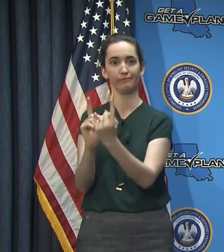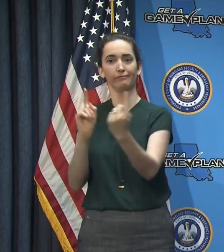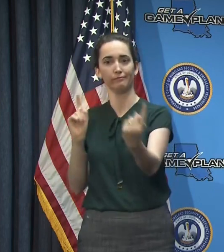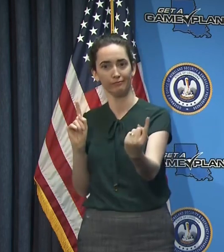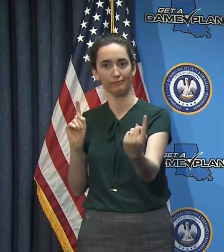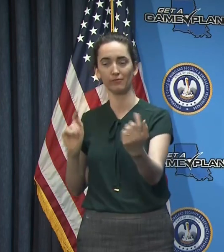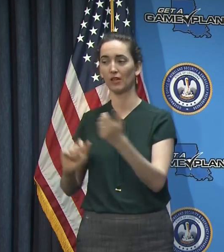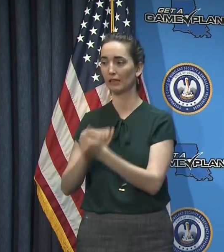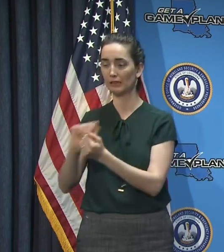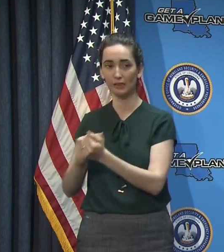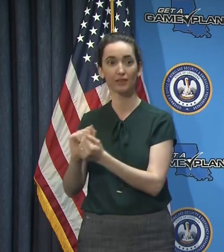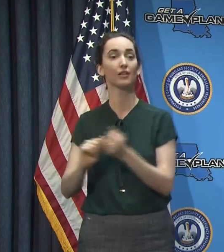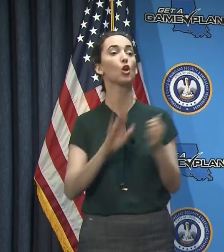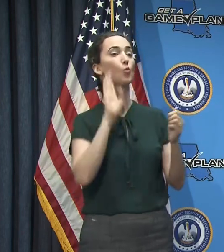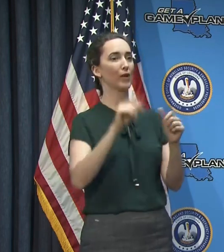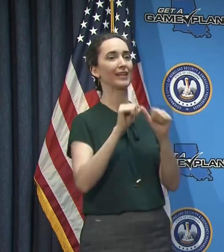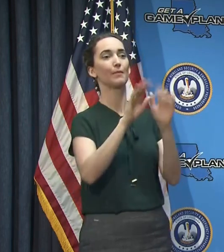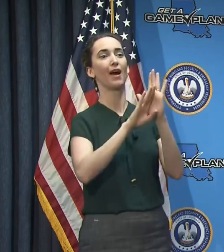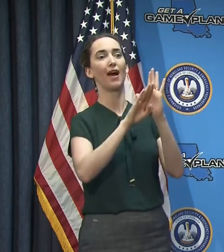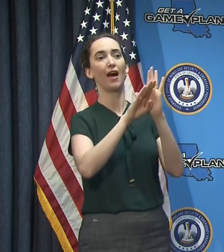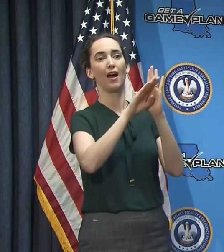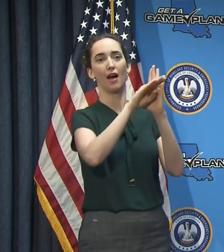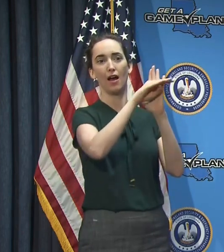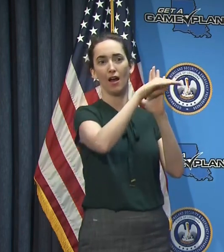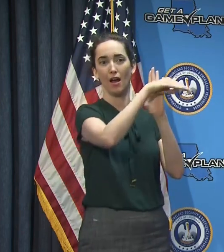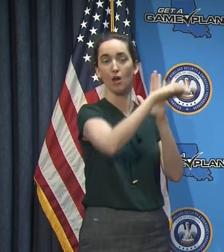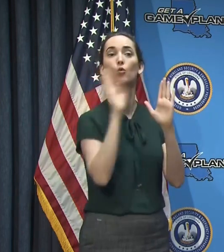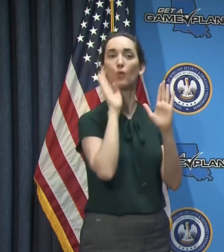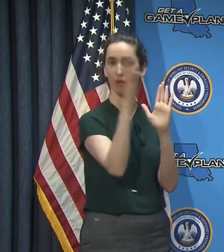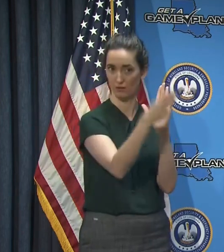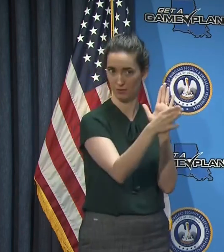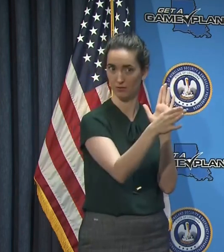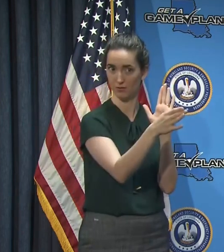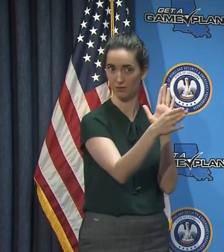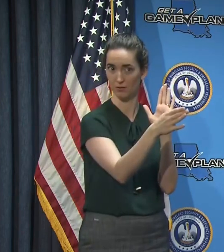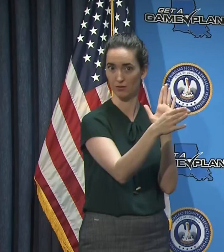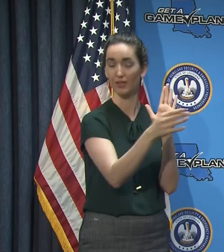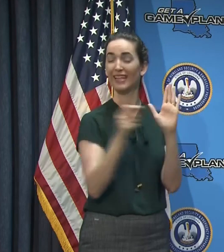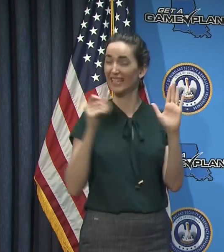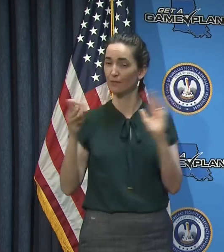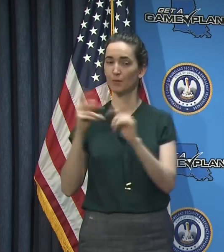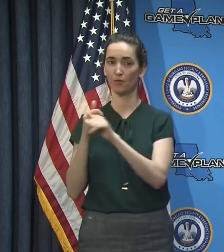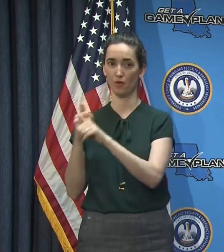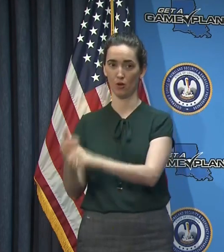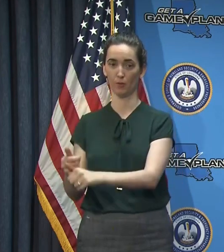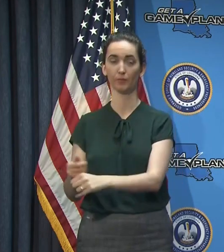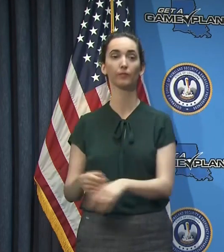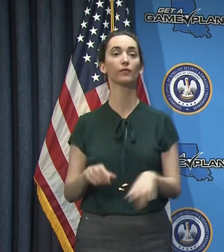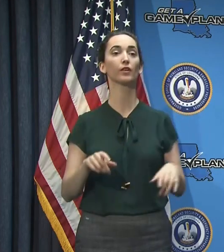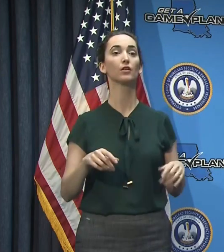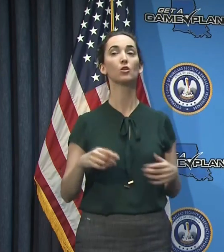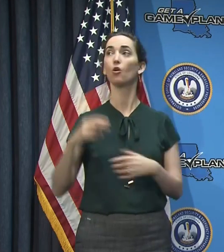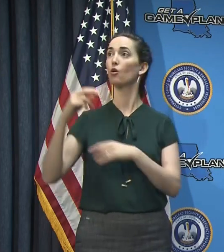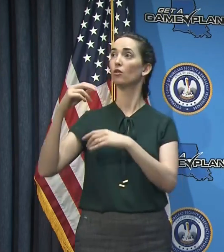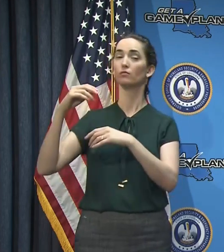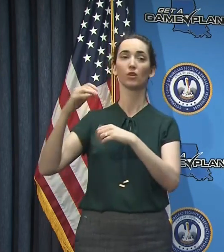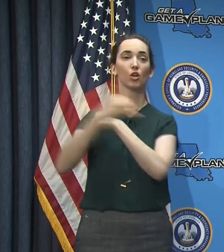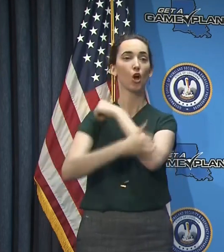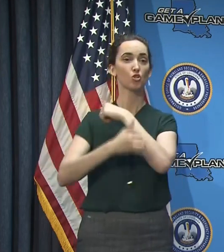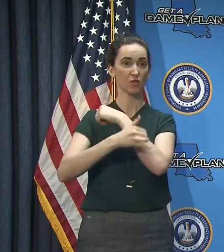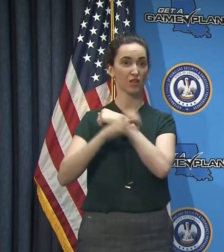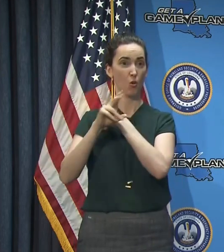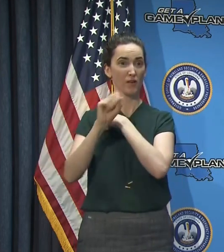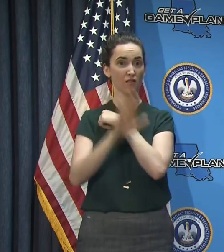about. And you've all seen improved modeling at the national level. And we're seeing those here in the state of Louisiana